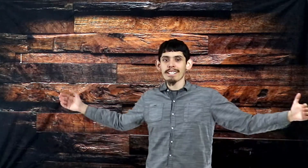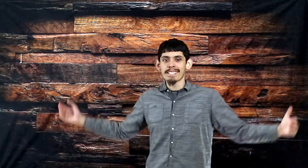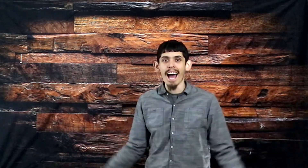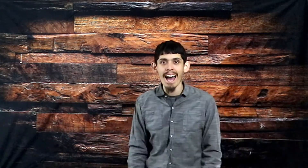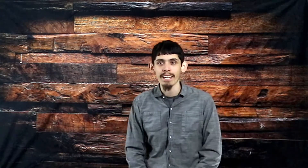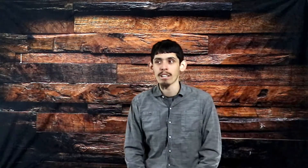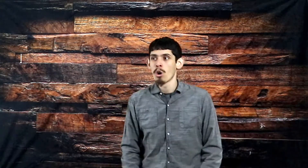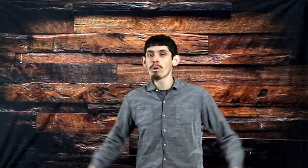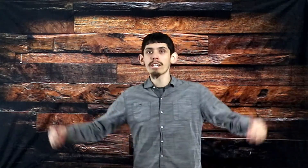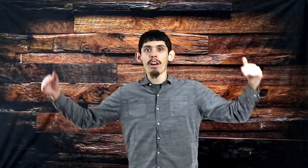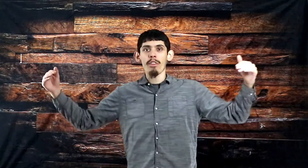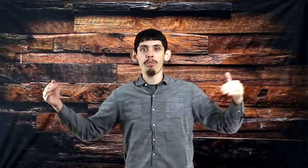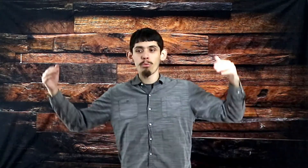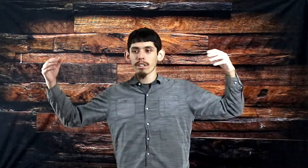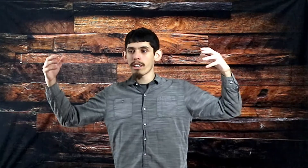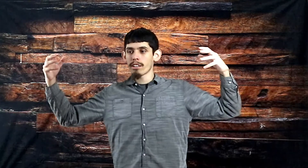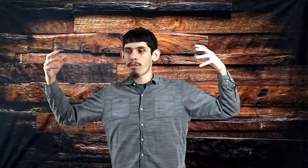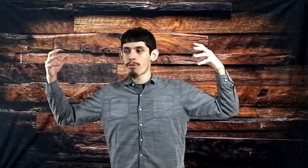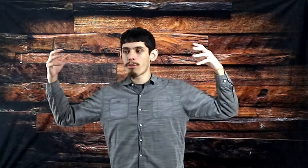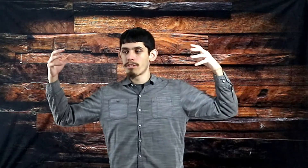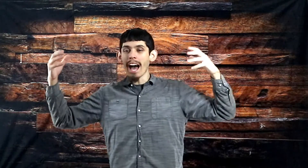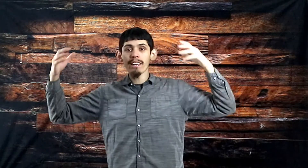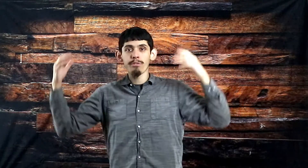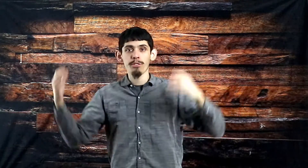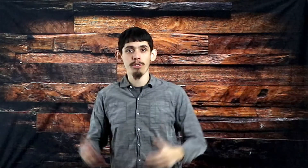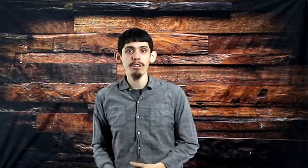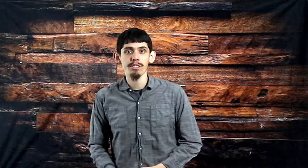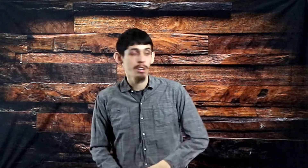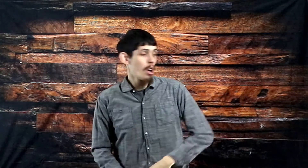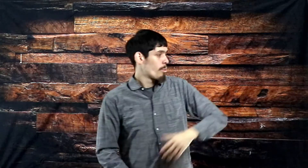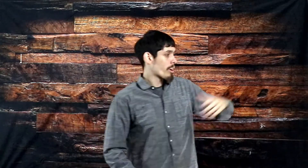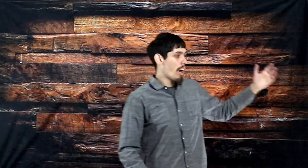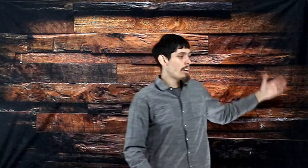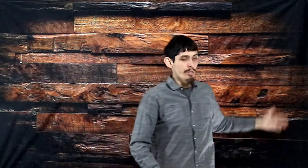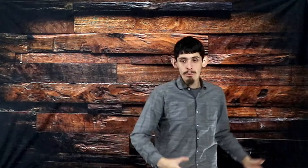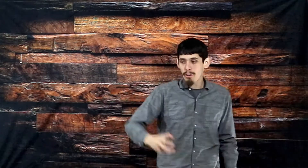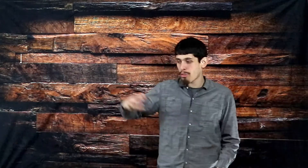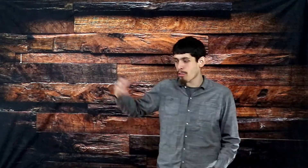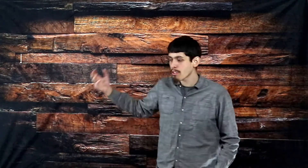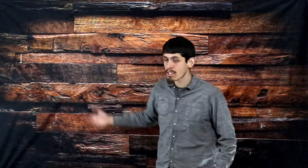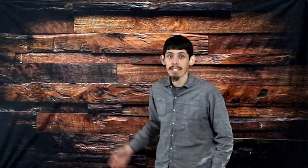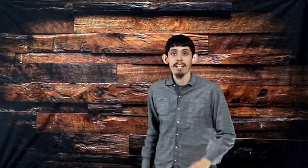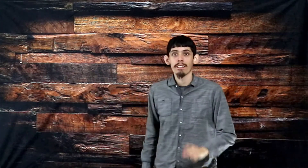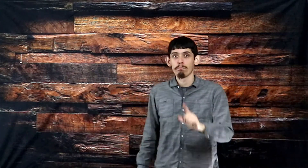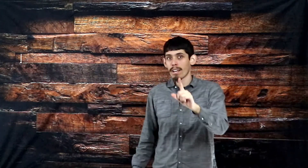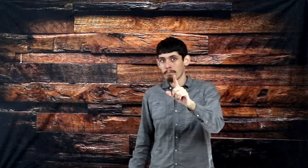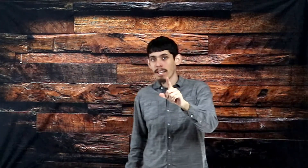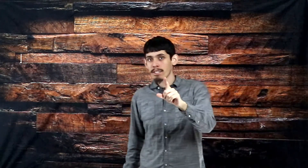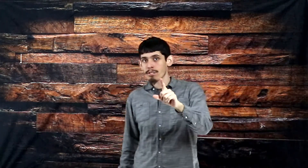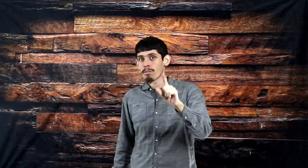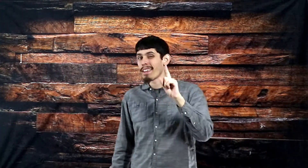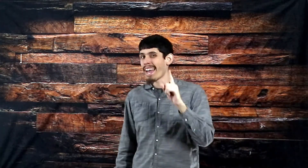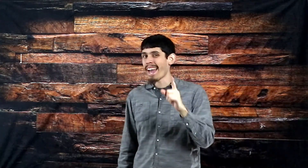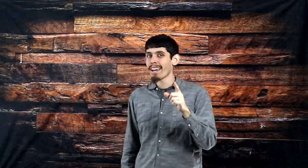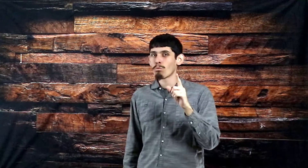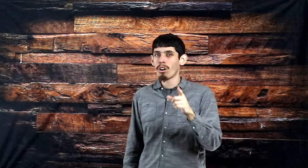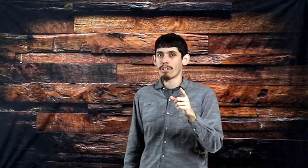die. We're going to die of thirst. We're hungry. We're thirsty. And mind you, they had water,